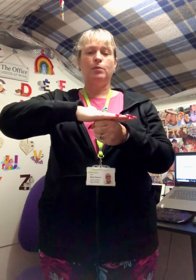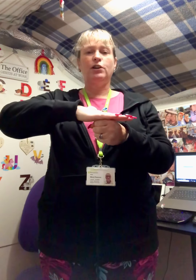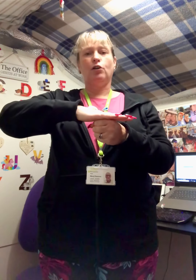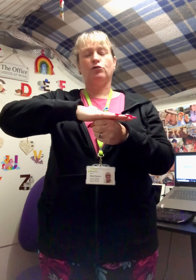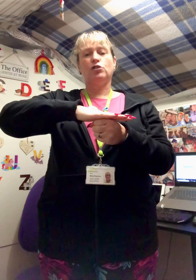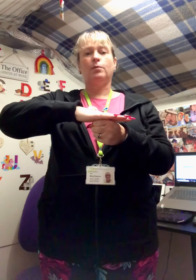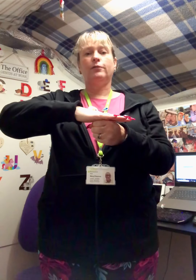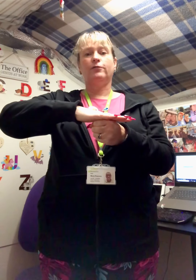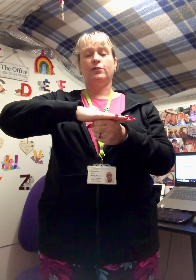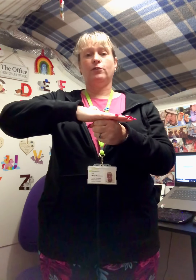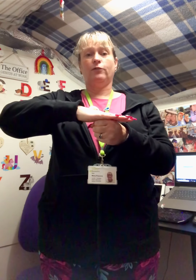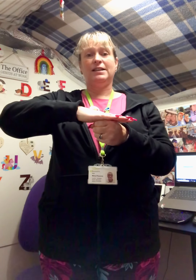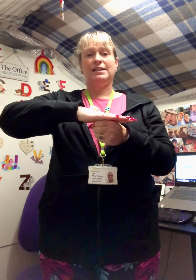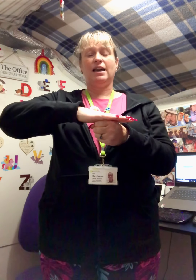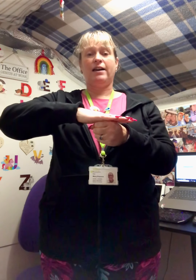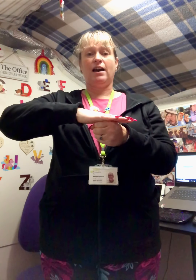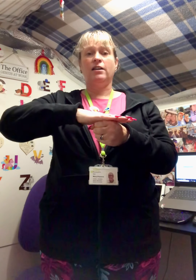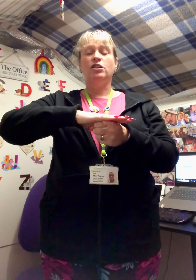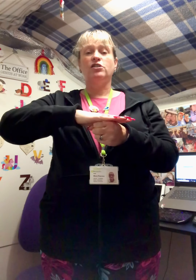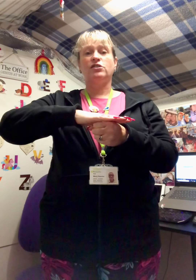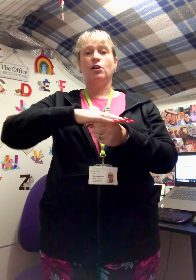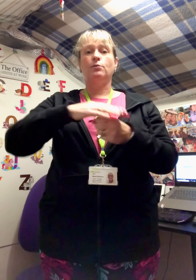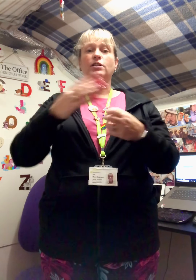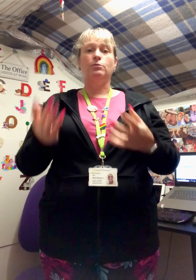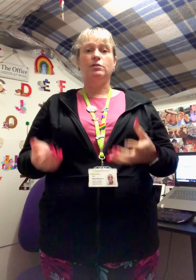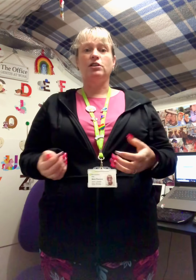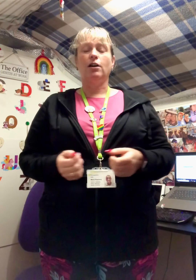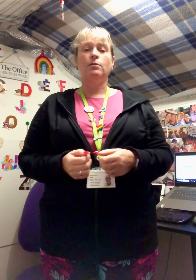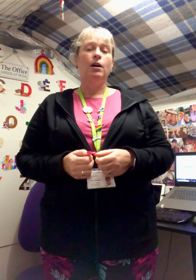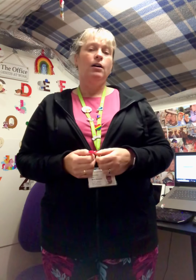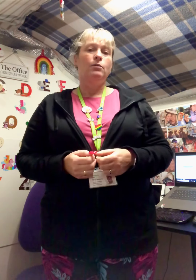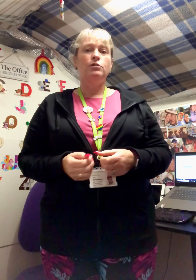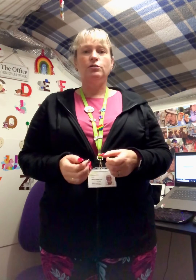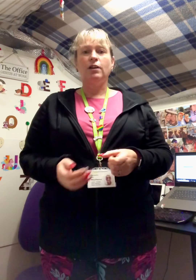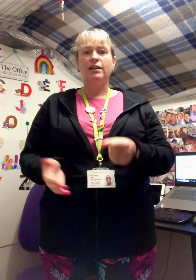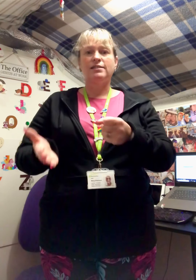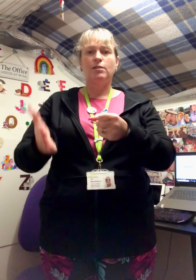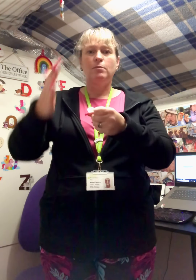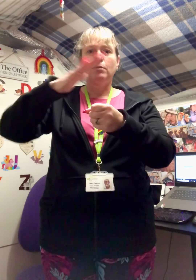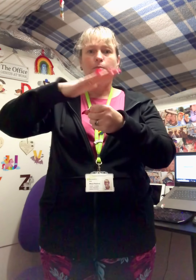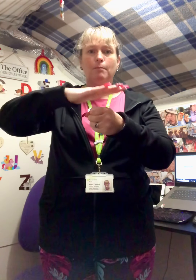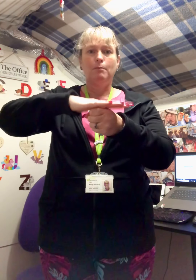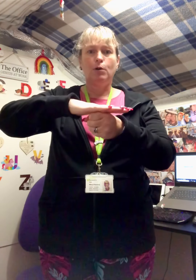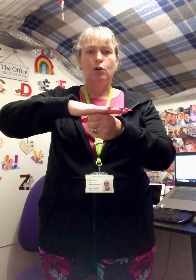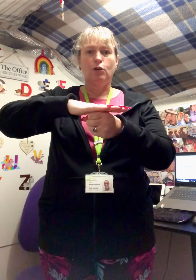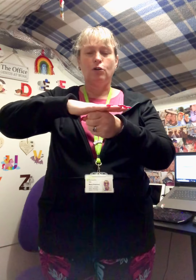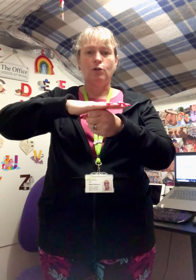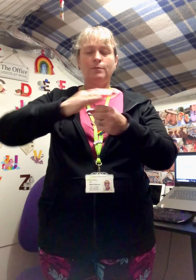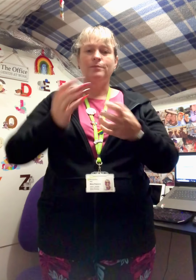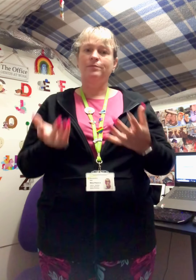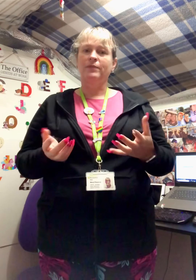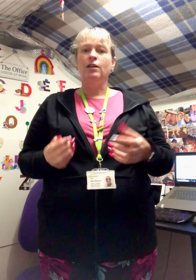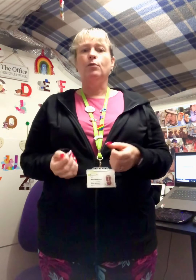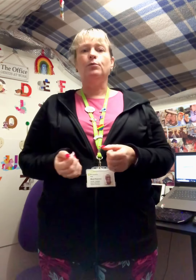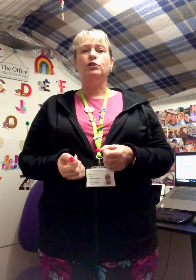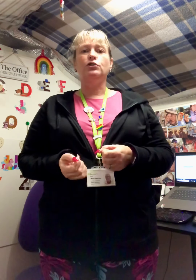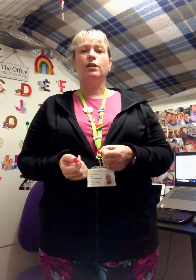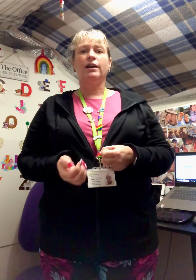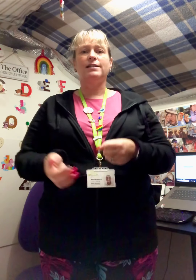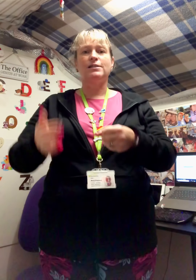it on top of your fist like that so you would go would you like some more would you like some